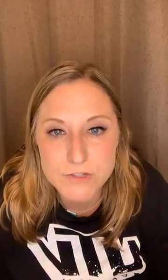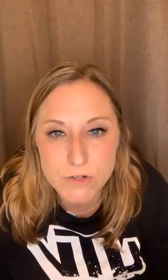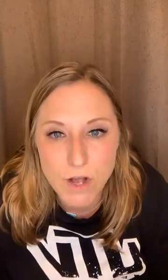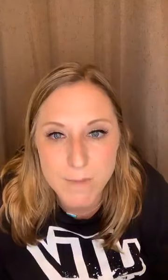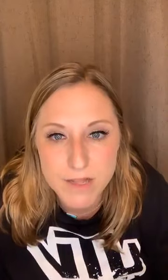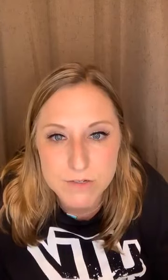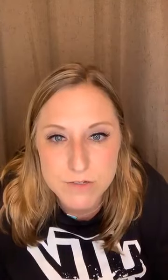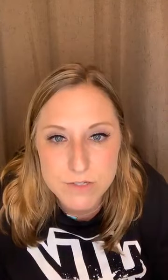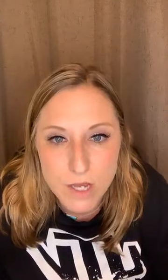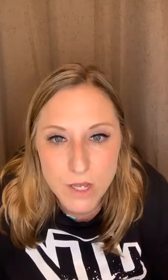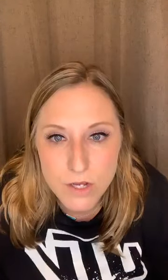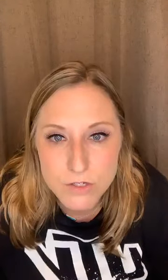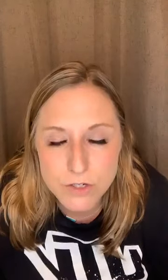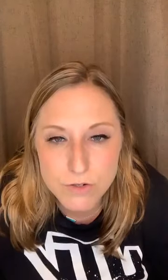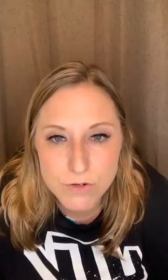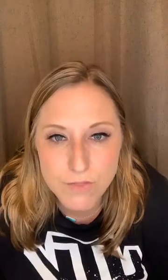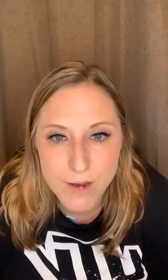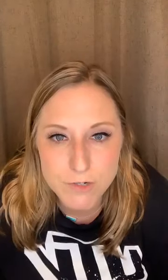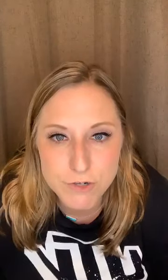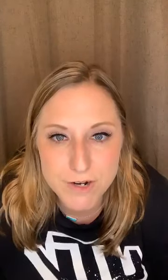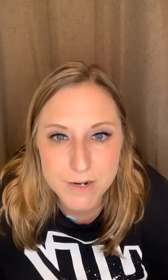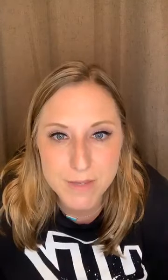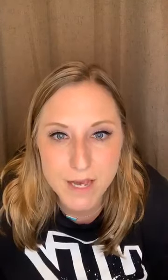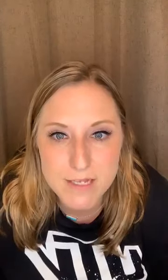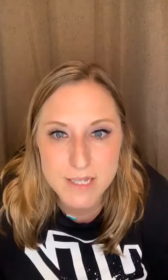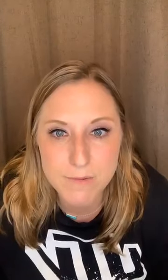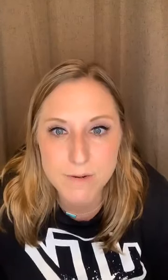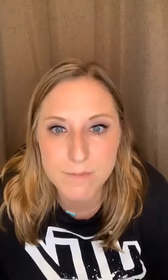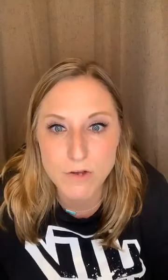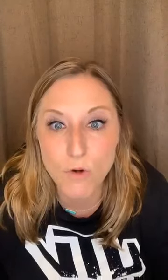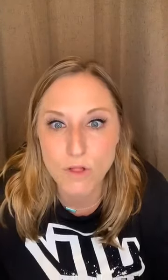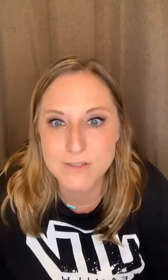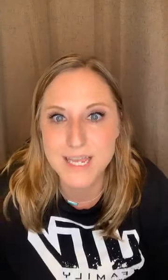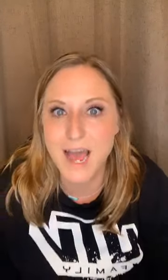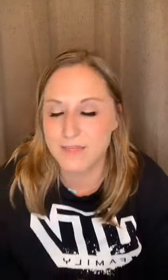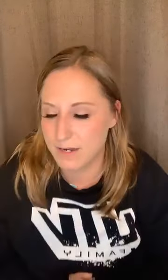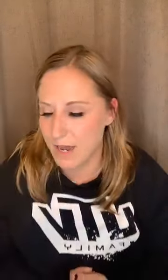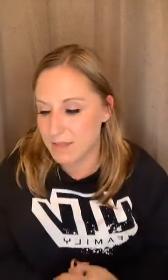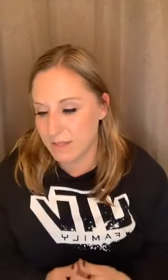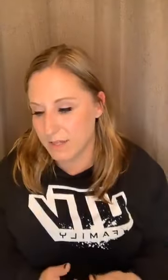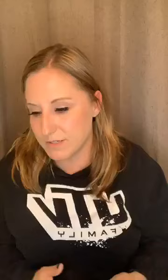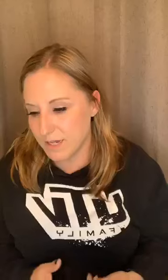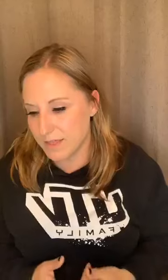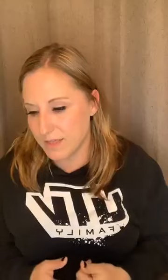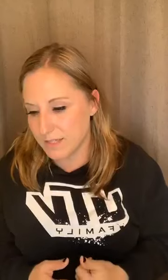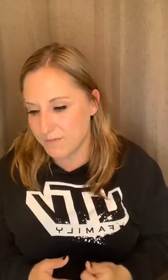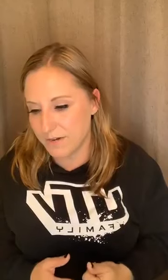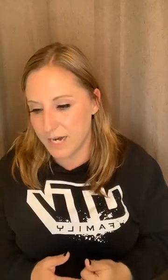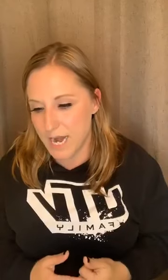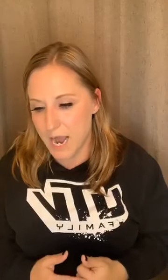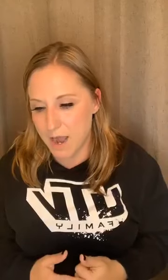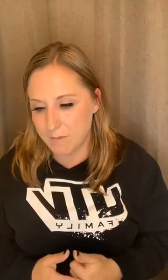sold all my clothes to that were triggering because they were my goal clothes. Yeah. That, I think that's, I think that's a very, um,